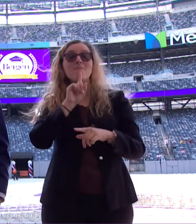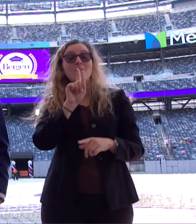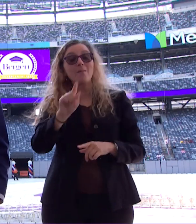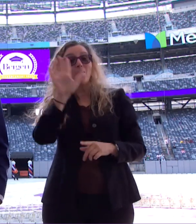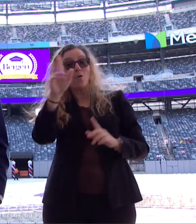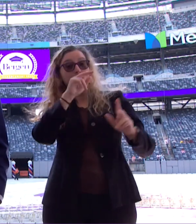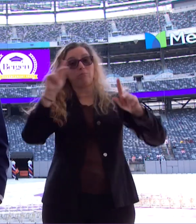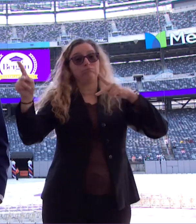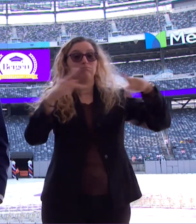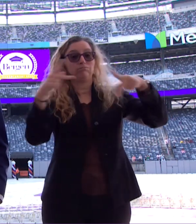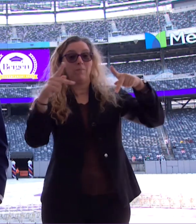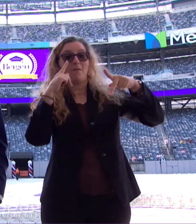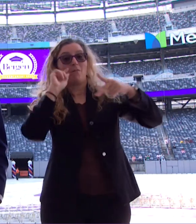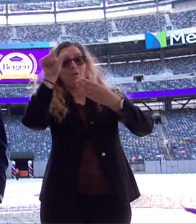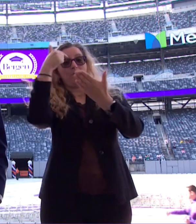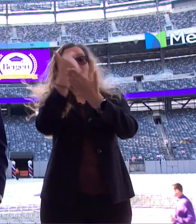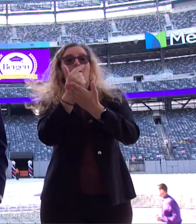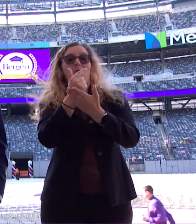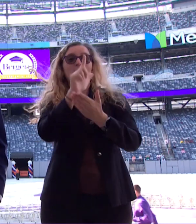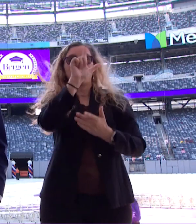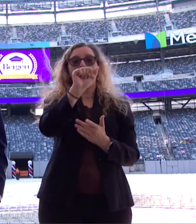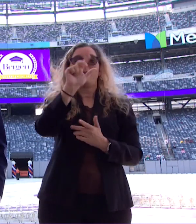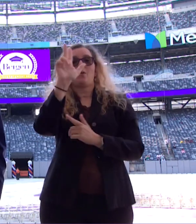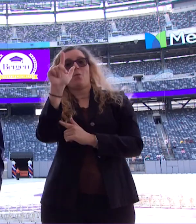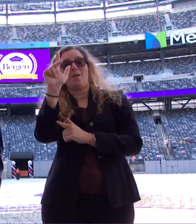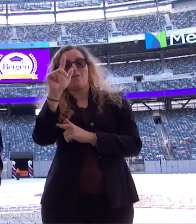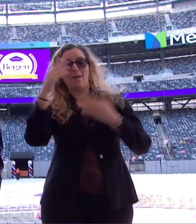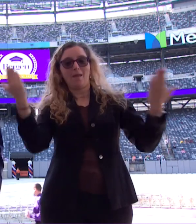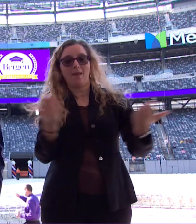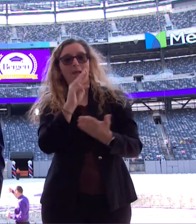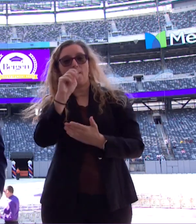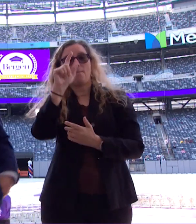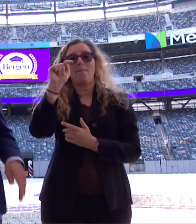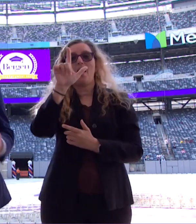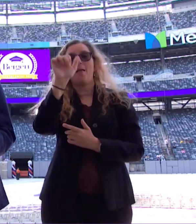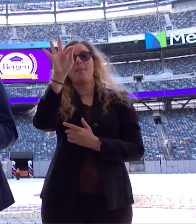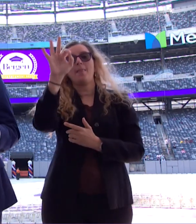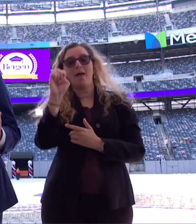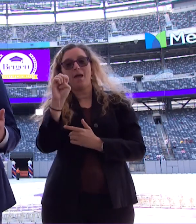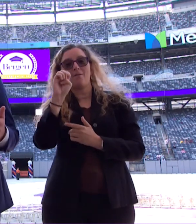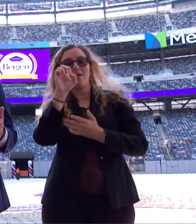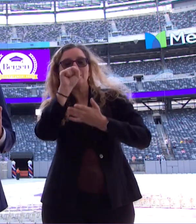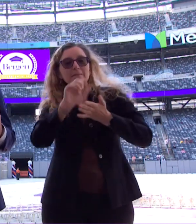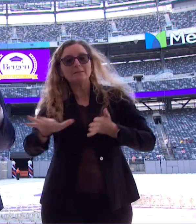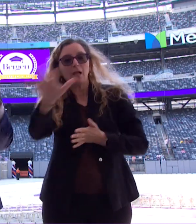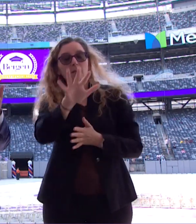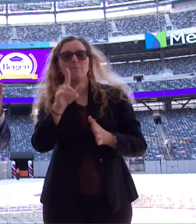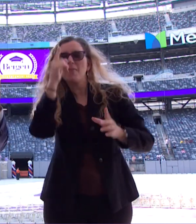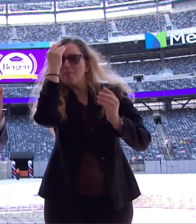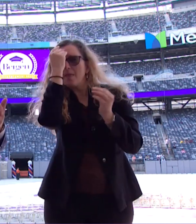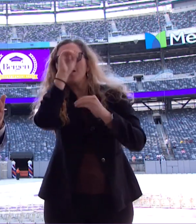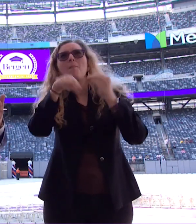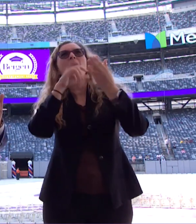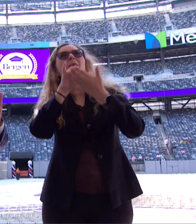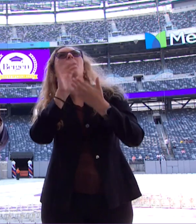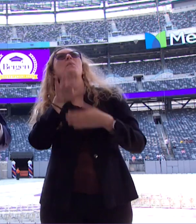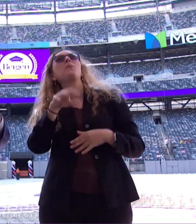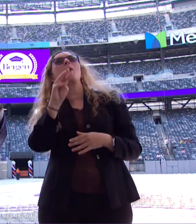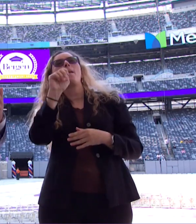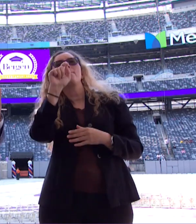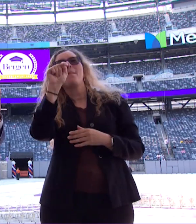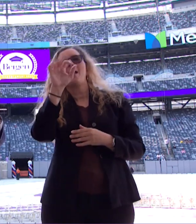2023 here at MetLife Stadium. So think about that for a moment. MetLife Stadium.